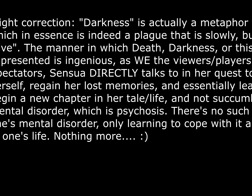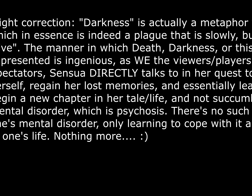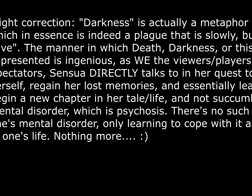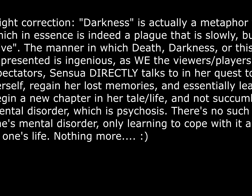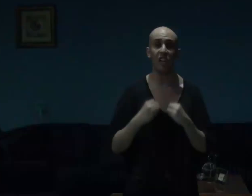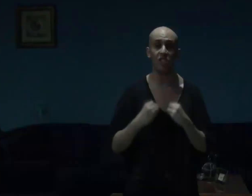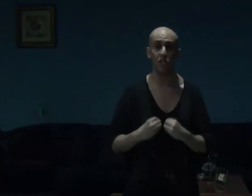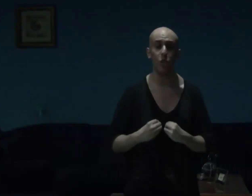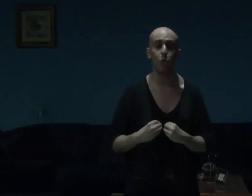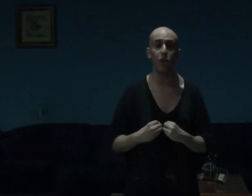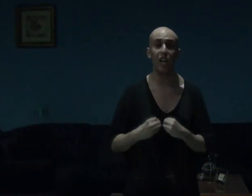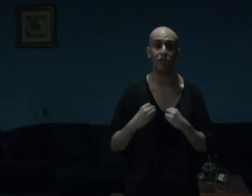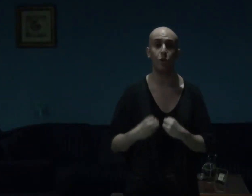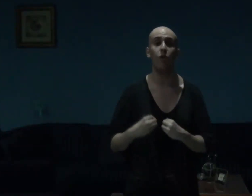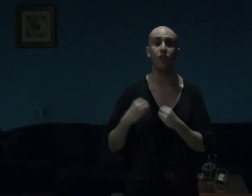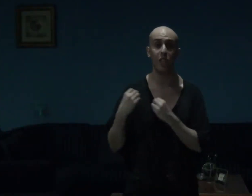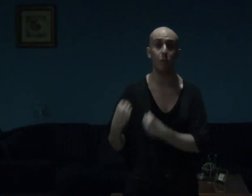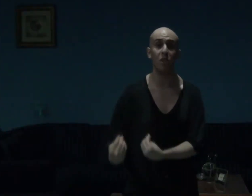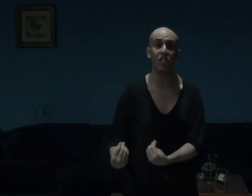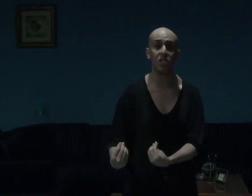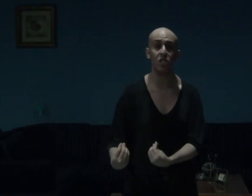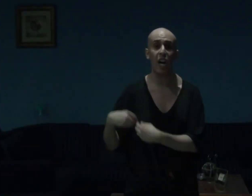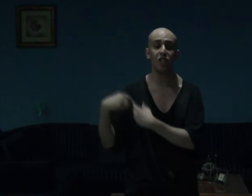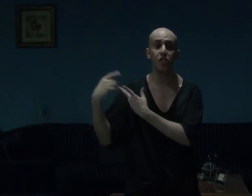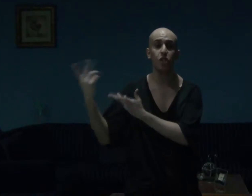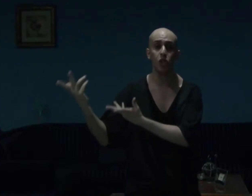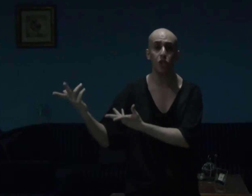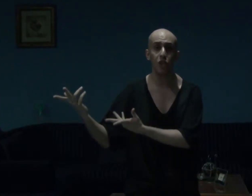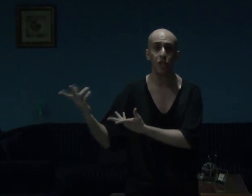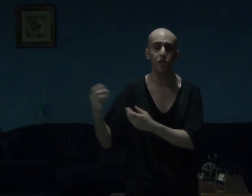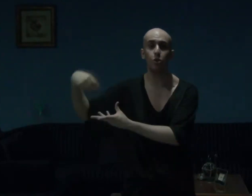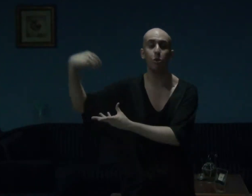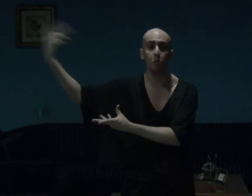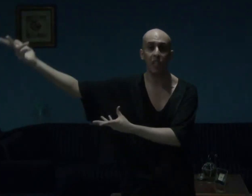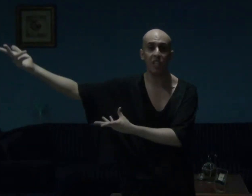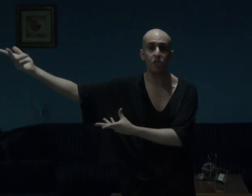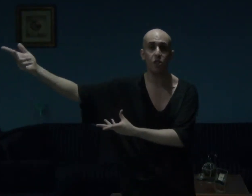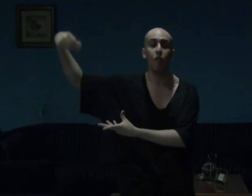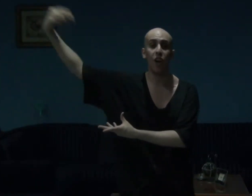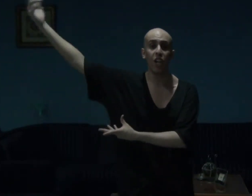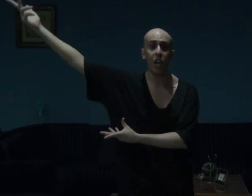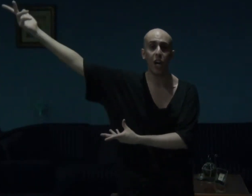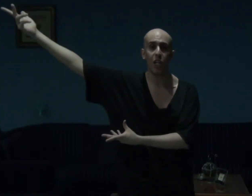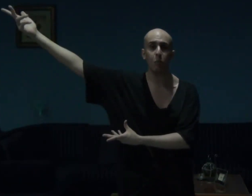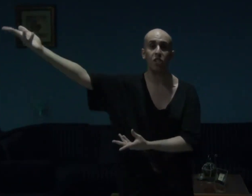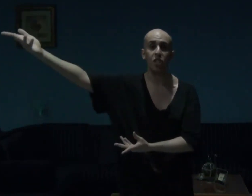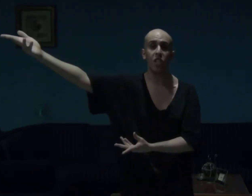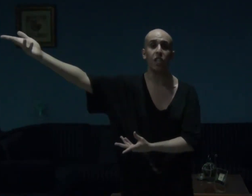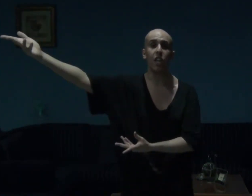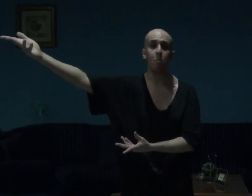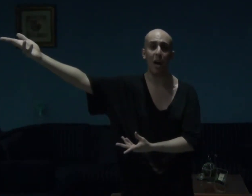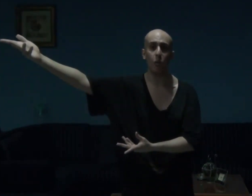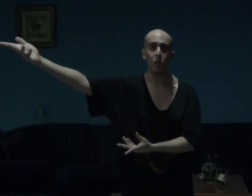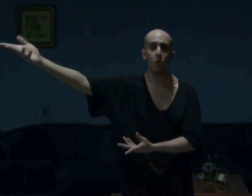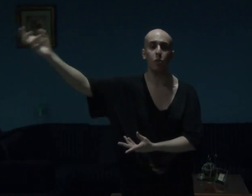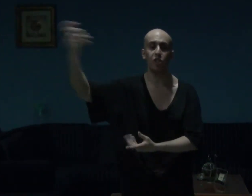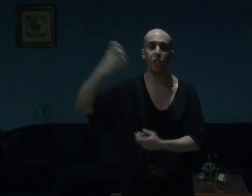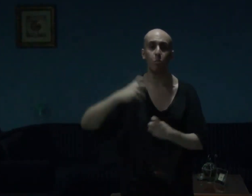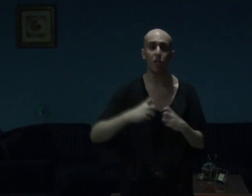And Senwa has to overcome this, as she journeys to the place of Helheim, seeking a power which can bring